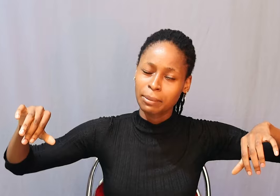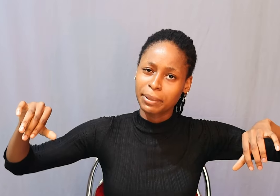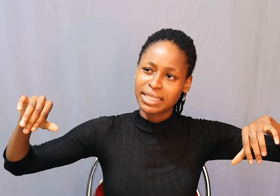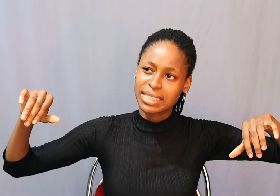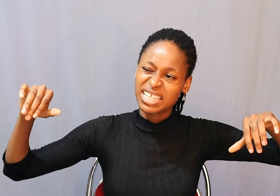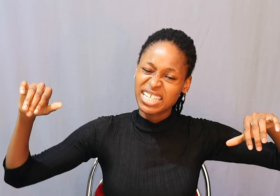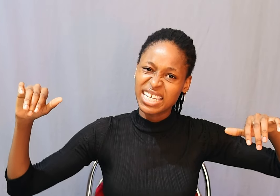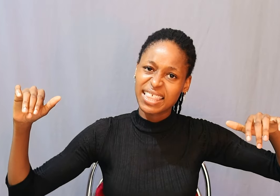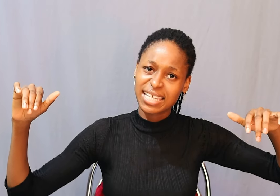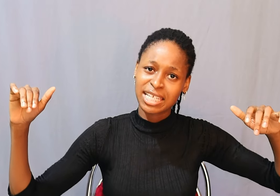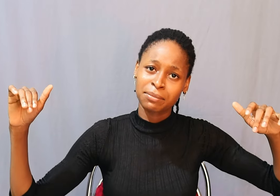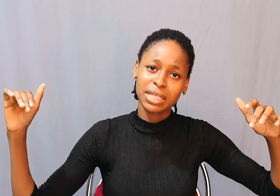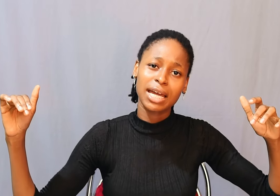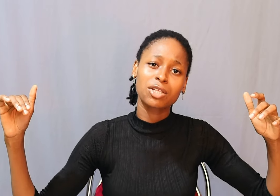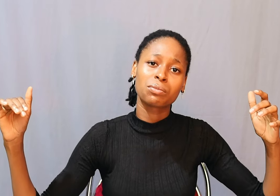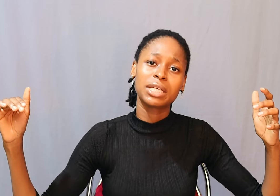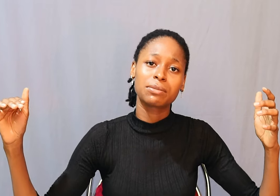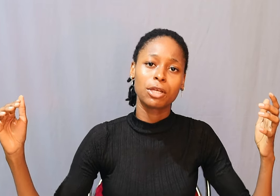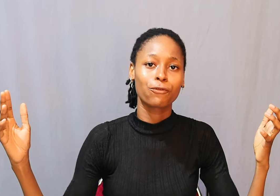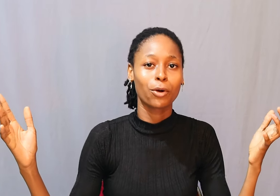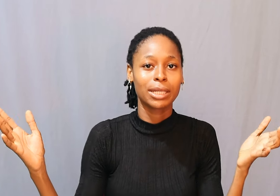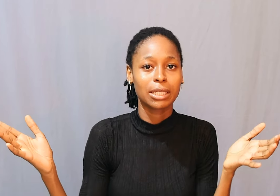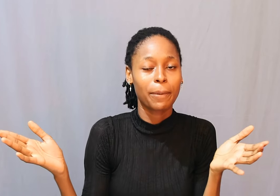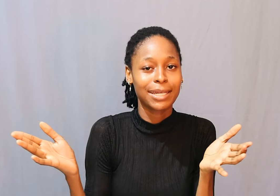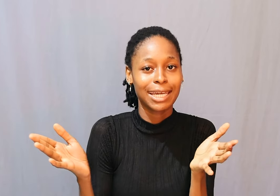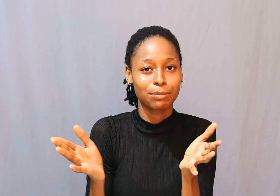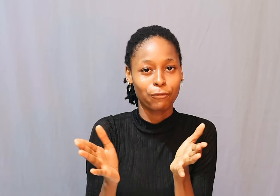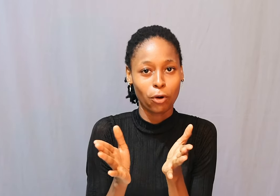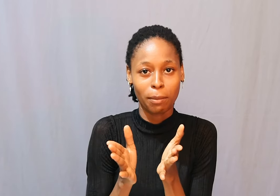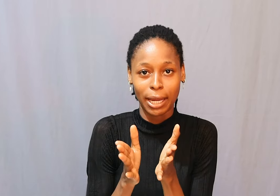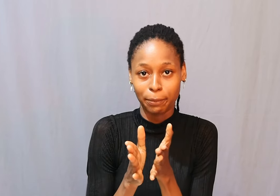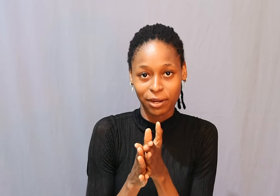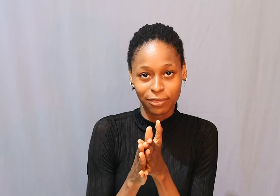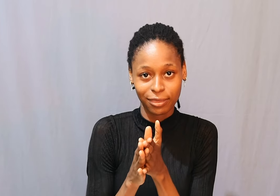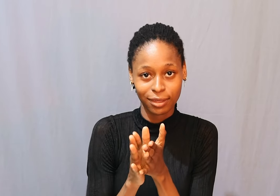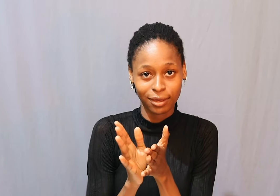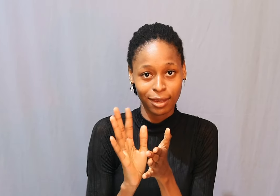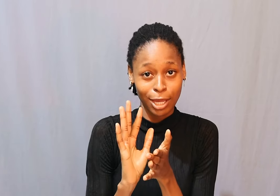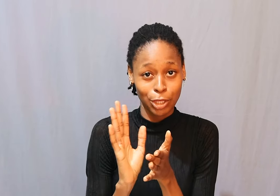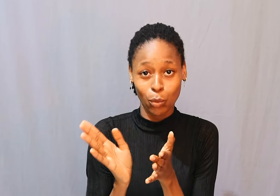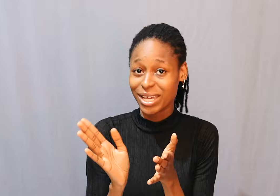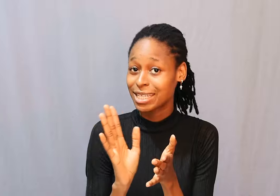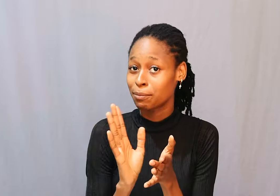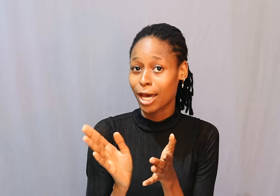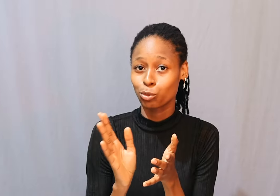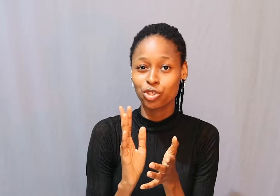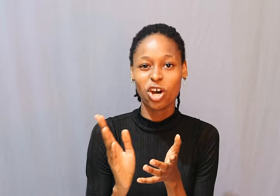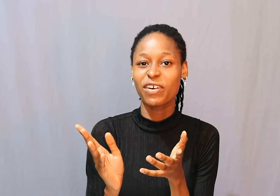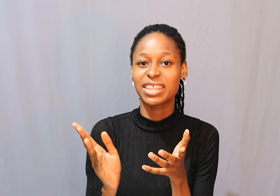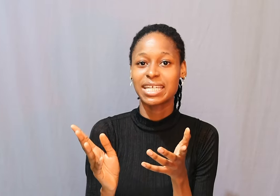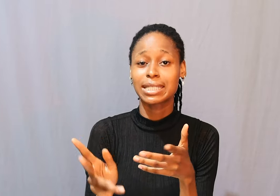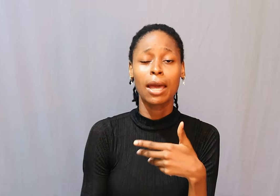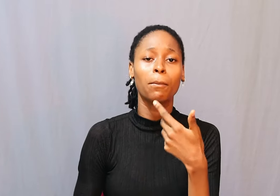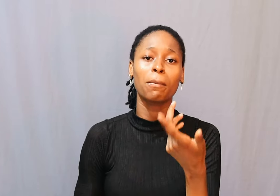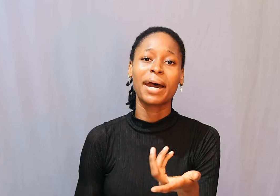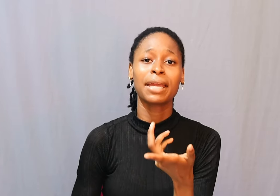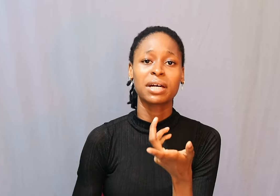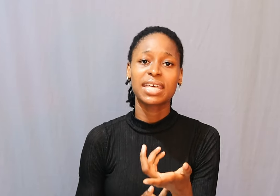But neither seemed eager to meet me, for they departed before my birth. The western man would scoff at this, but my mother